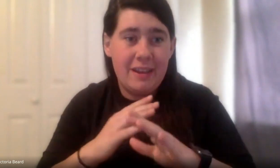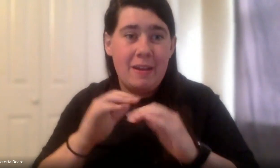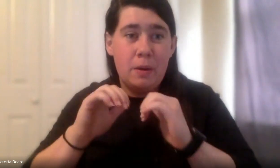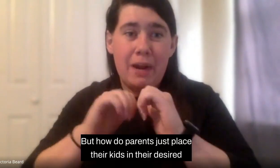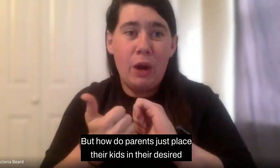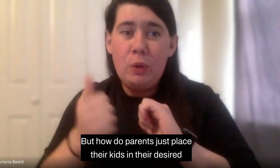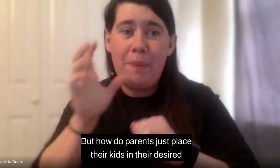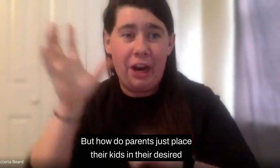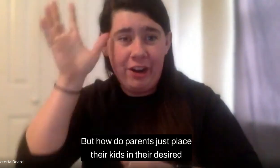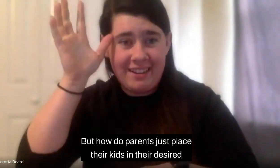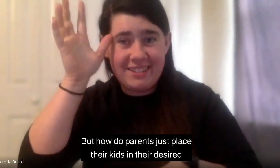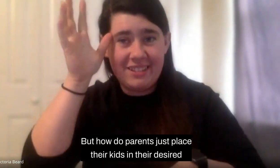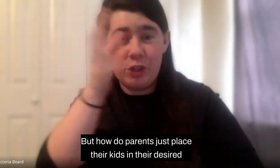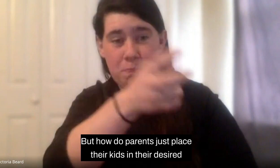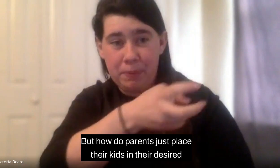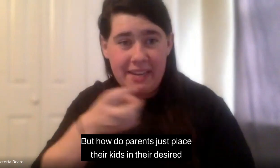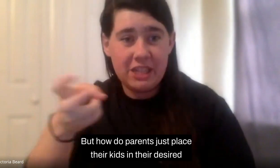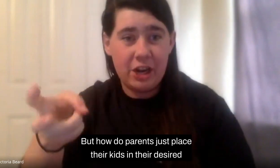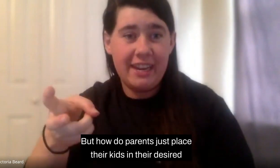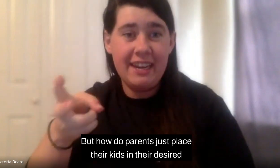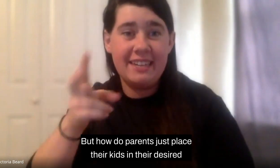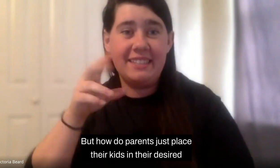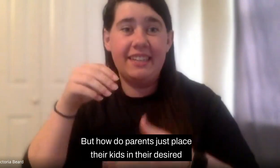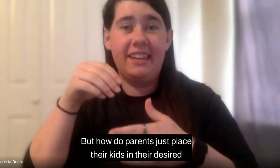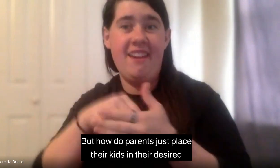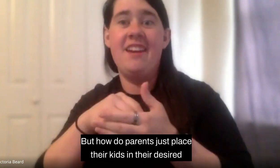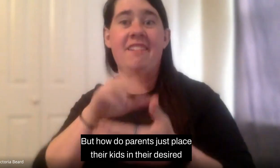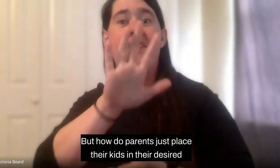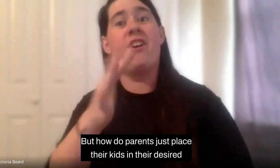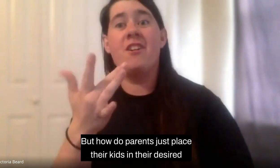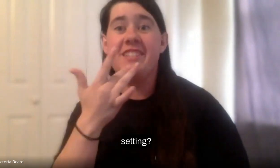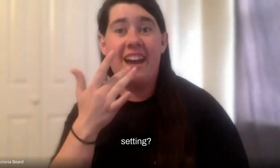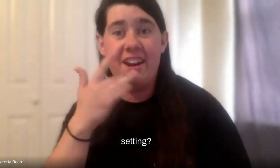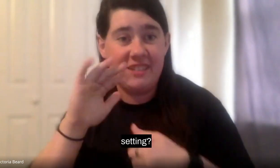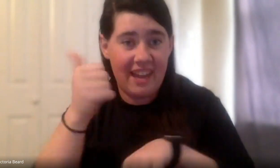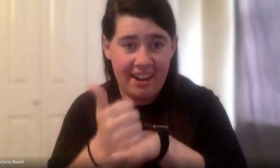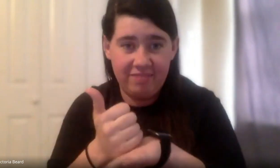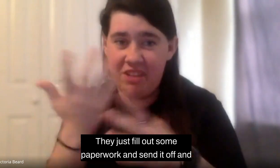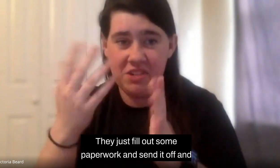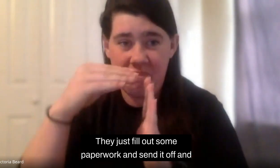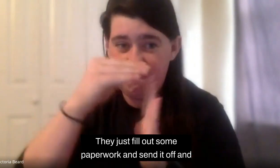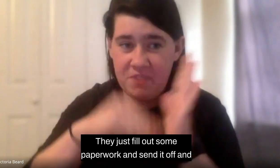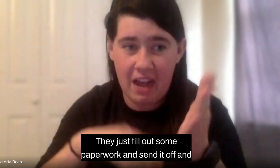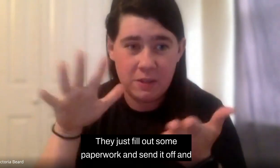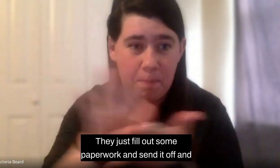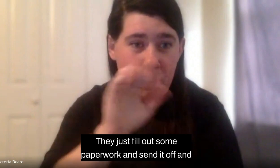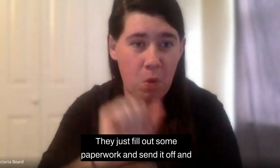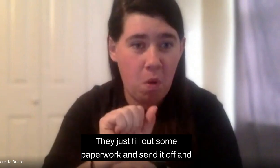But how do parents just place their kids in their desired setting? They just fill out some paperwork